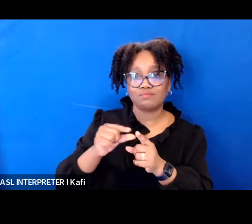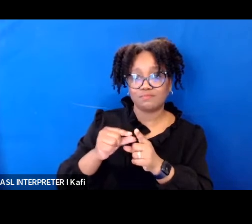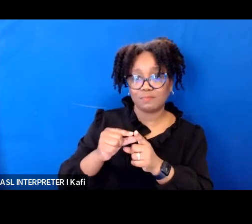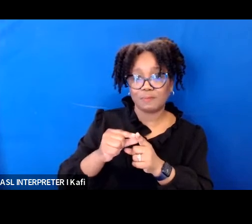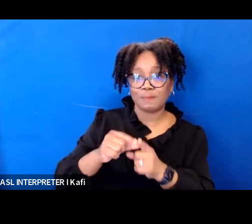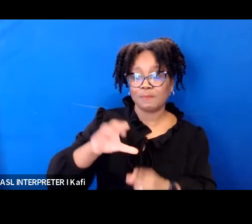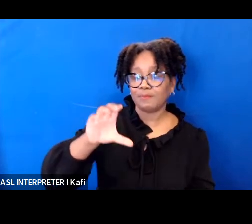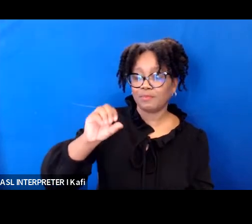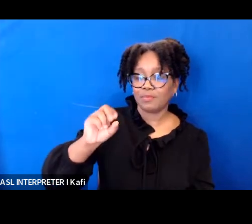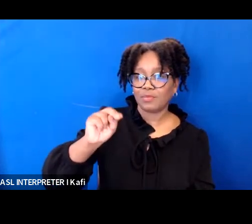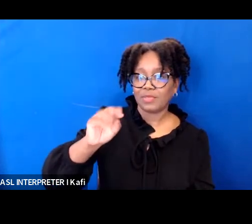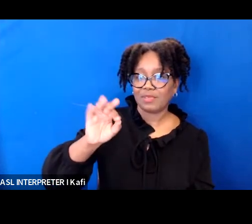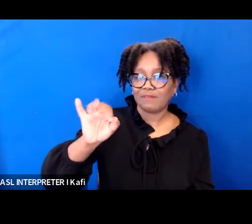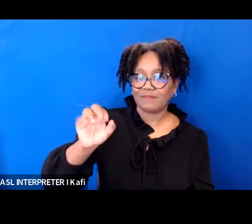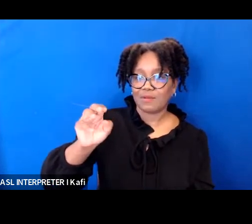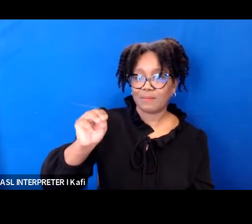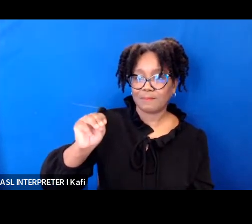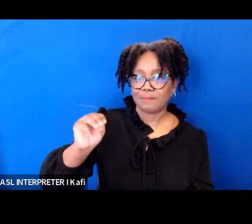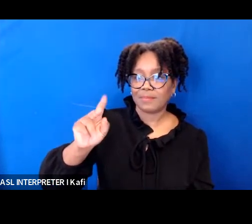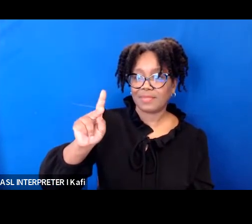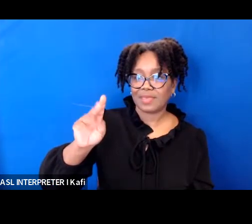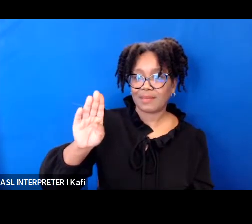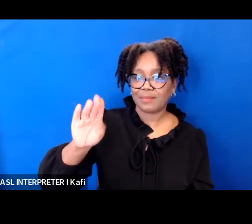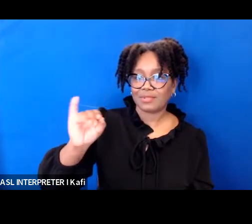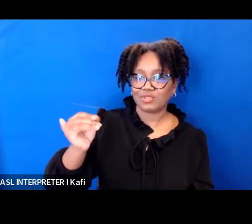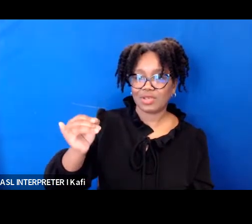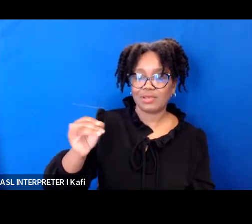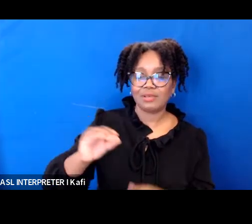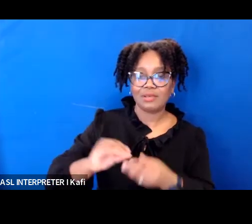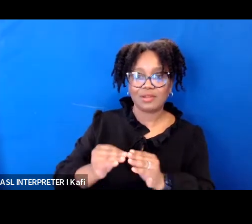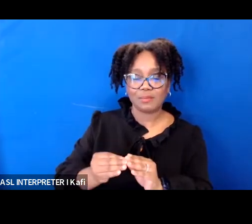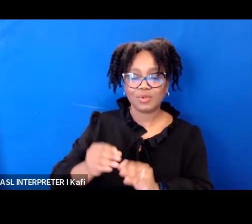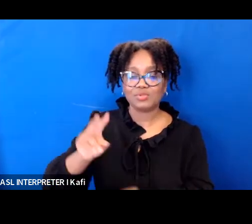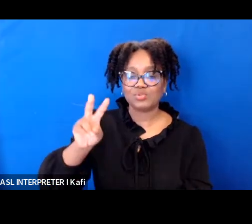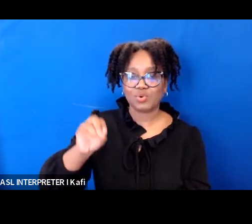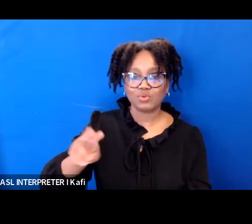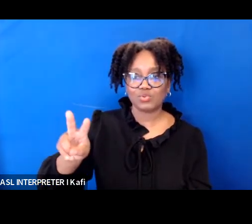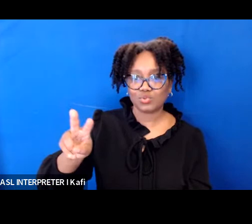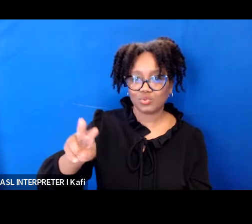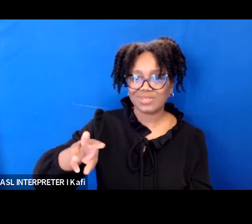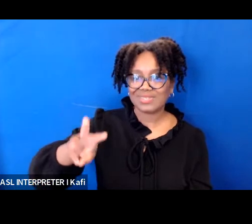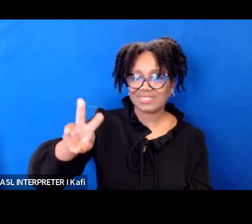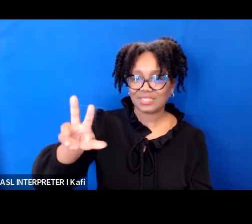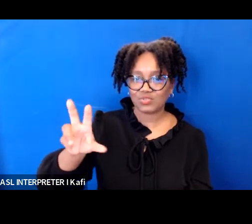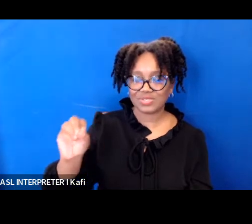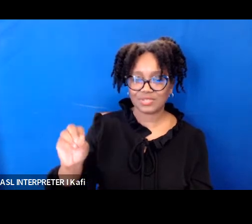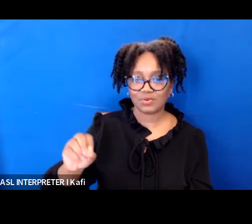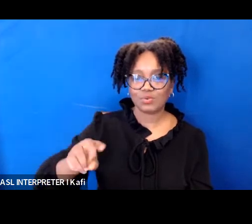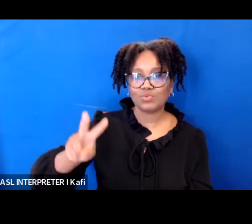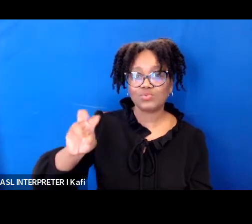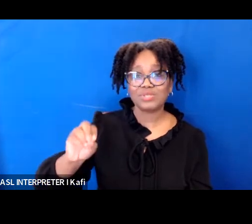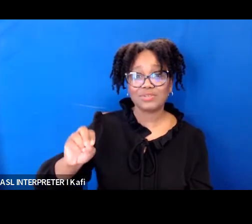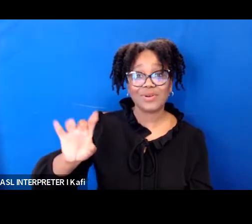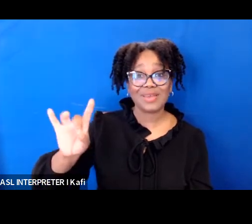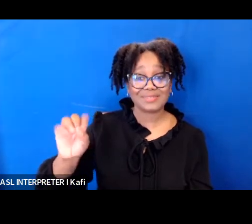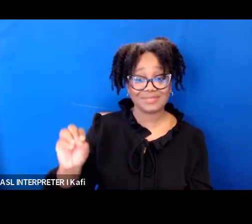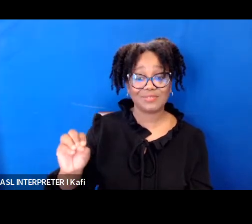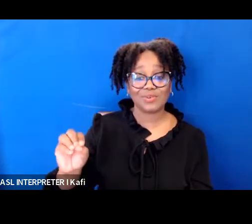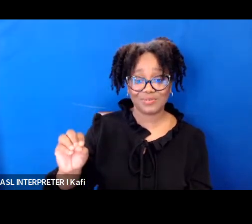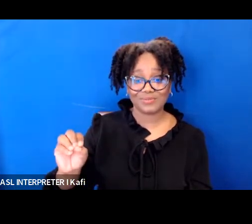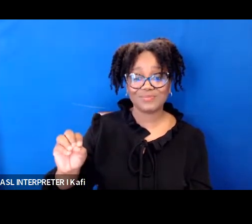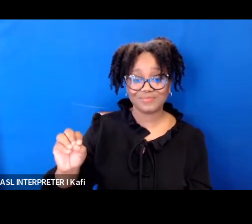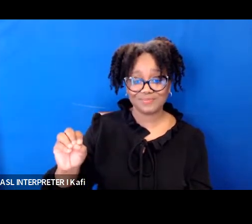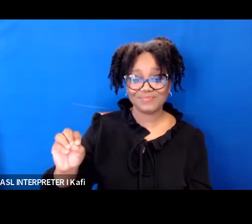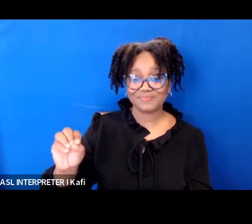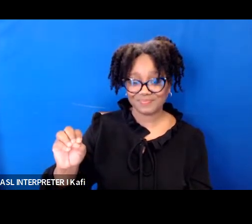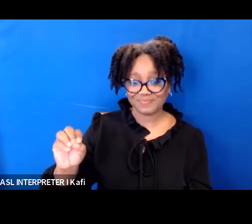to two zero two six three zero two zero eight zero and we have some other